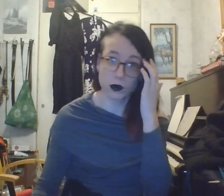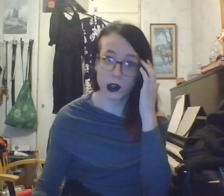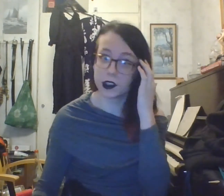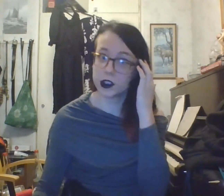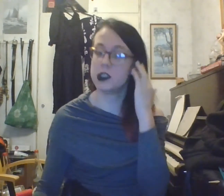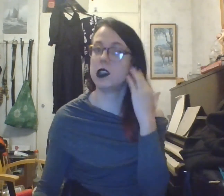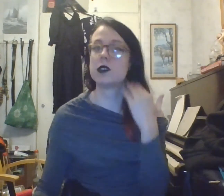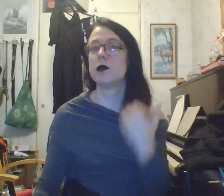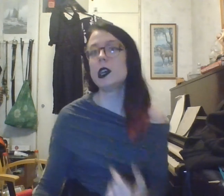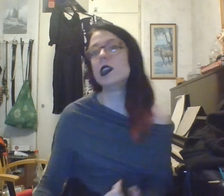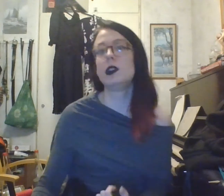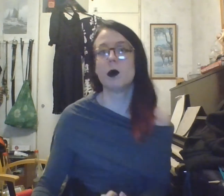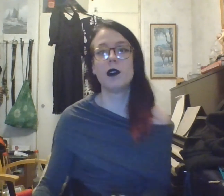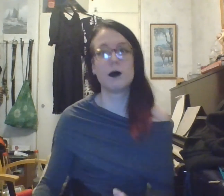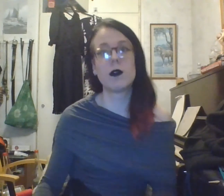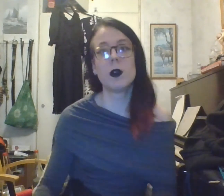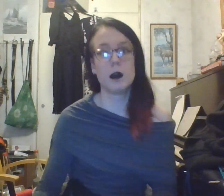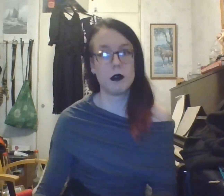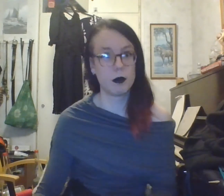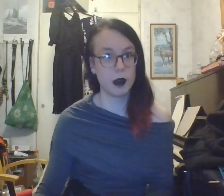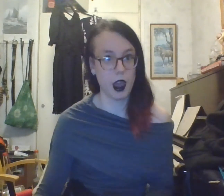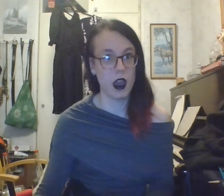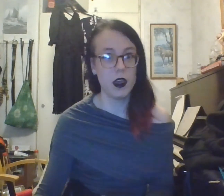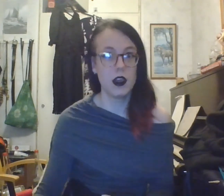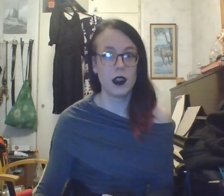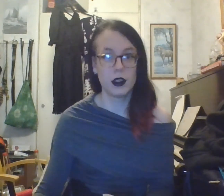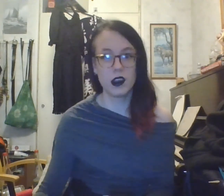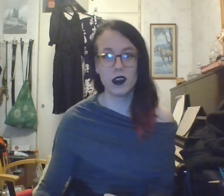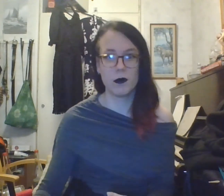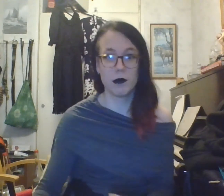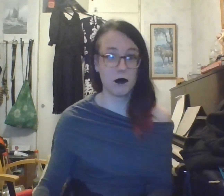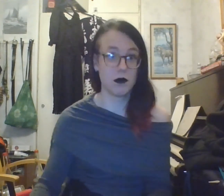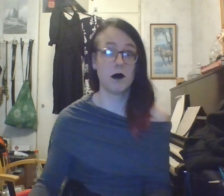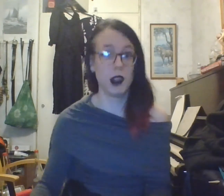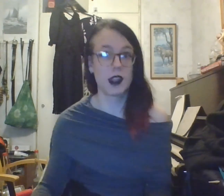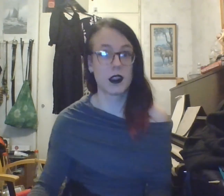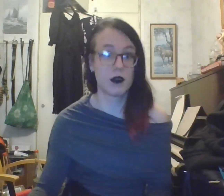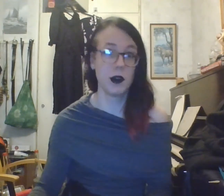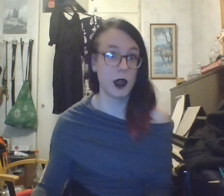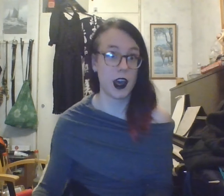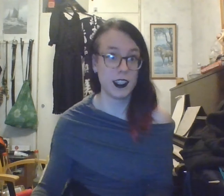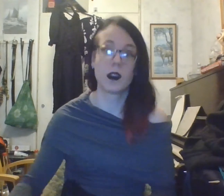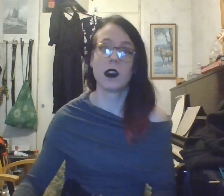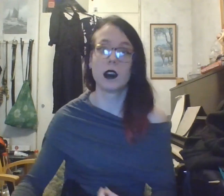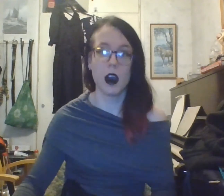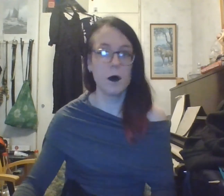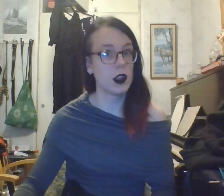taken and explained quite freely before here. So, let's do that. Communism